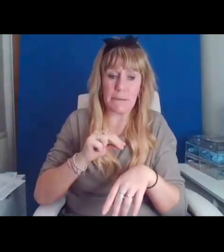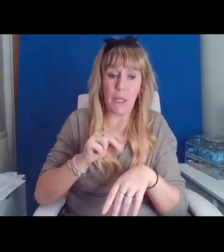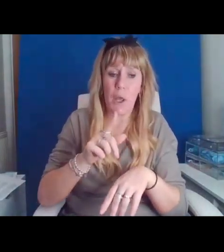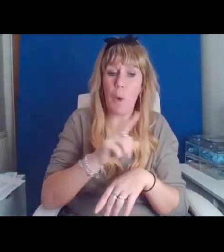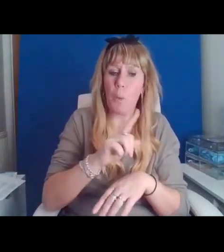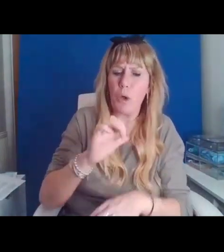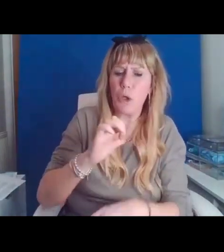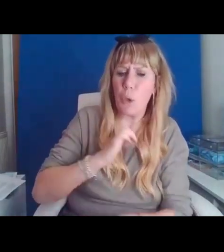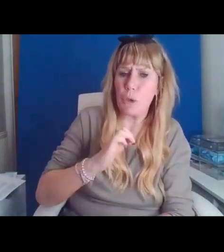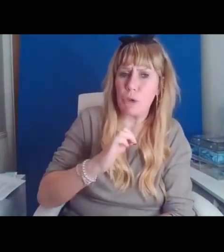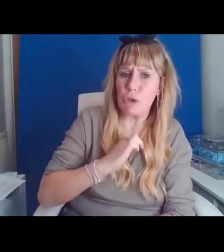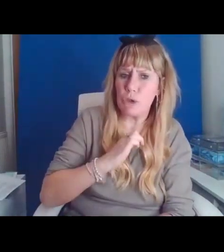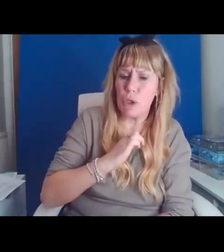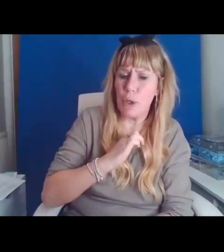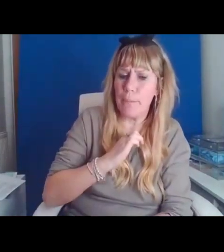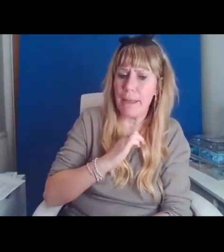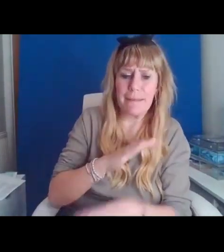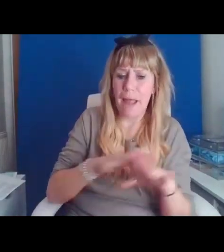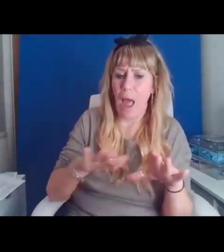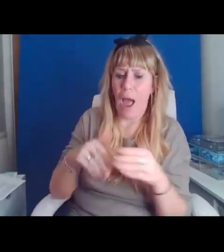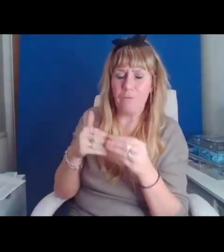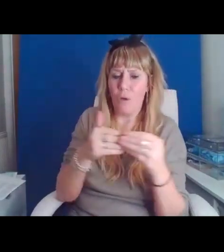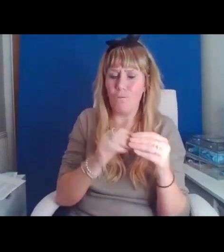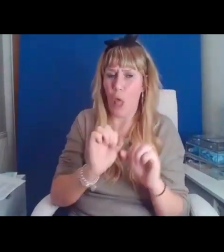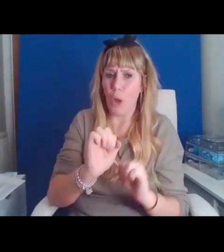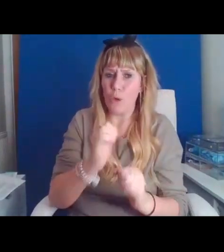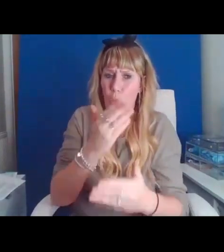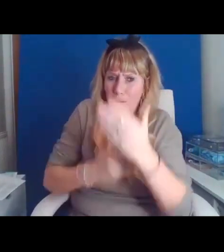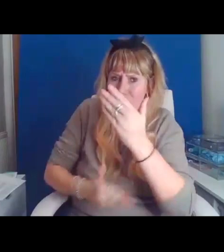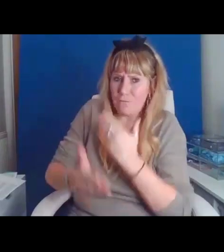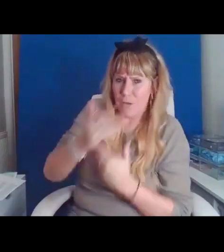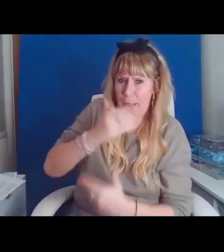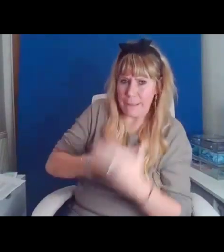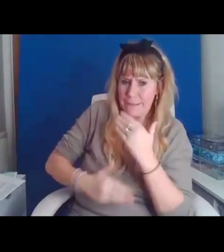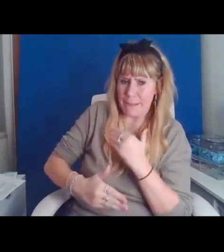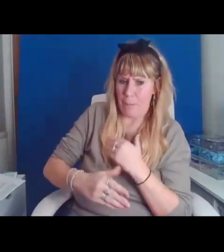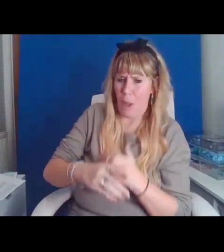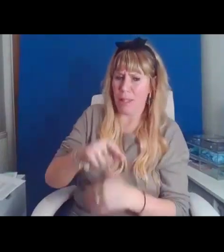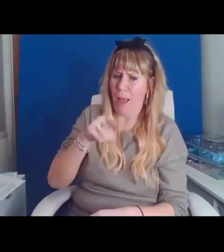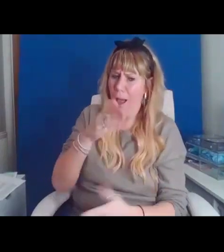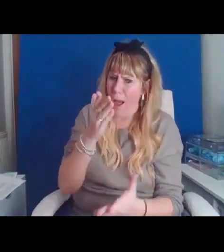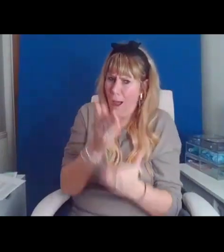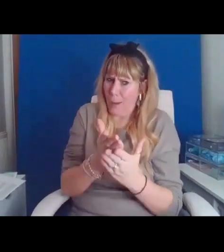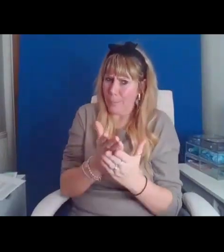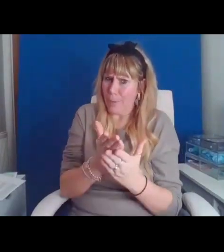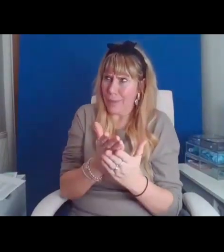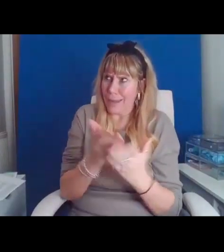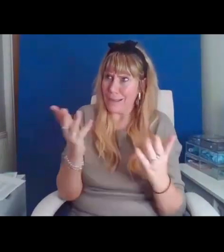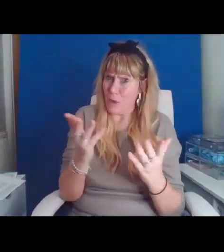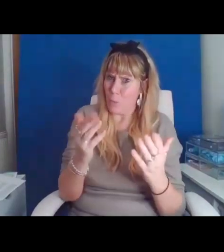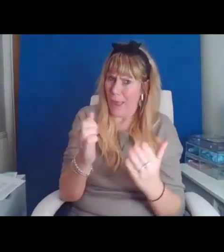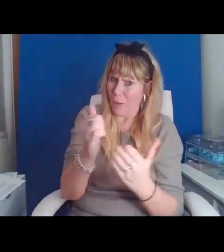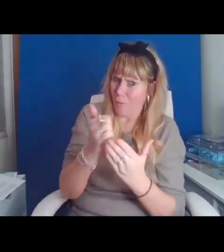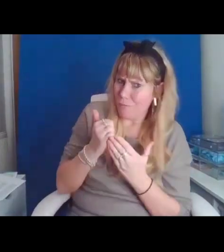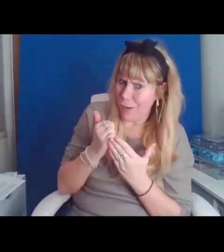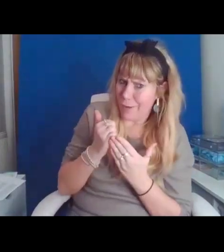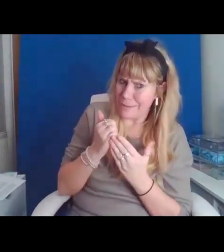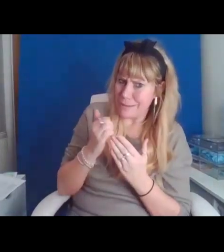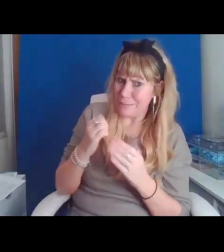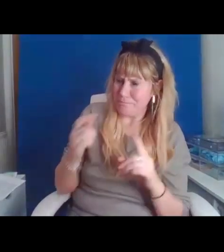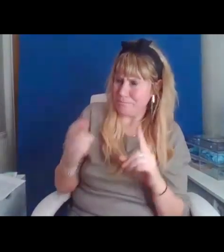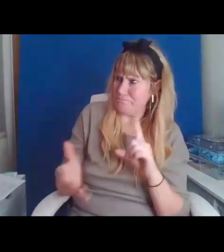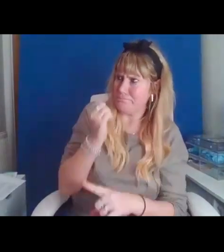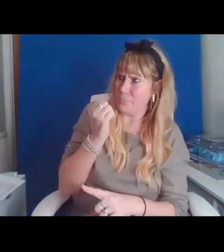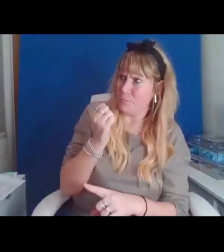that I have not followed your advice, because in fact this is where your advice led me in the long term. Loss followed by gain,